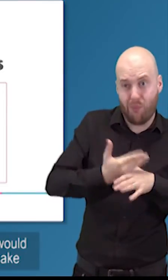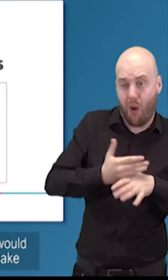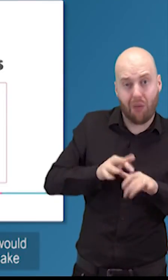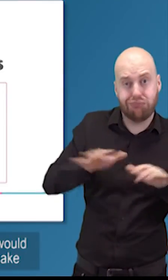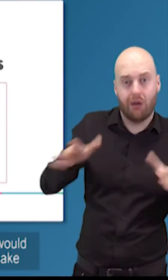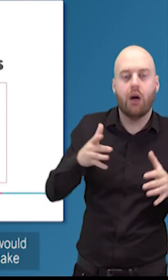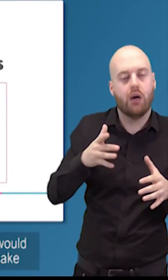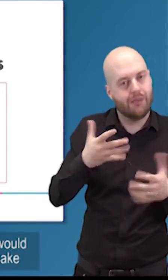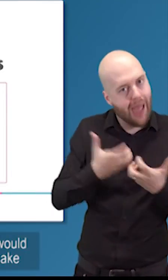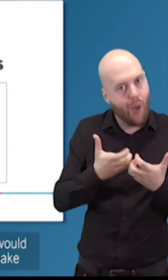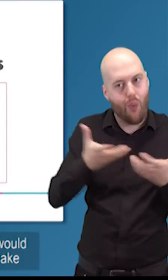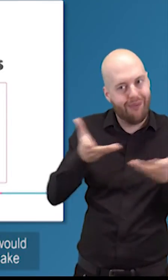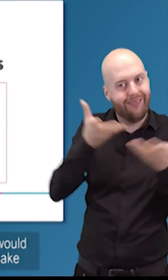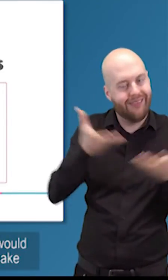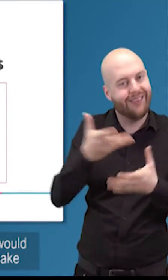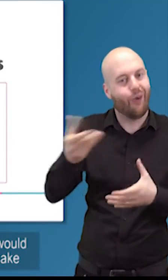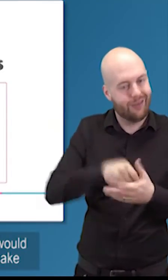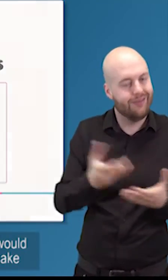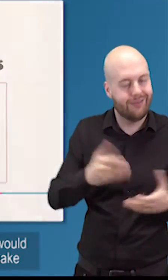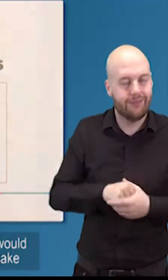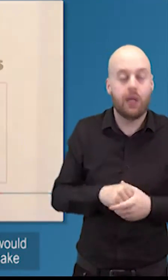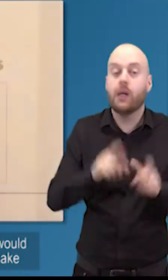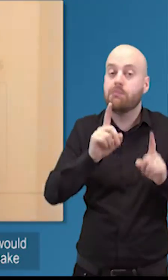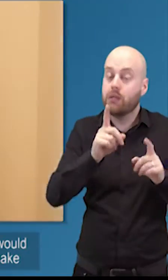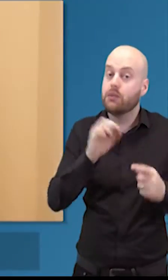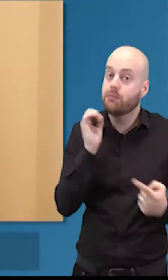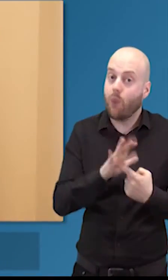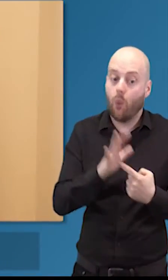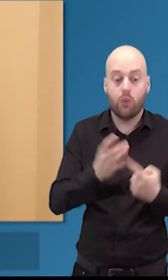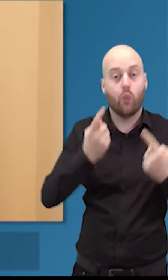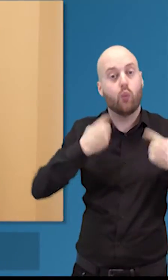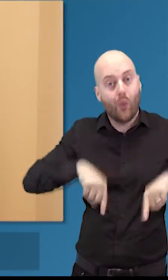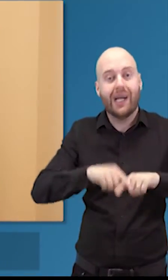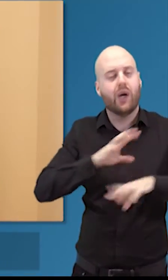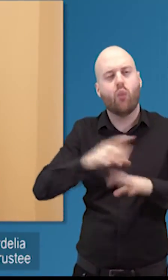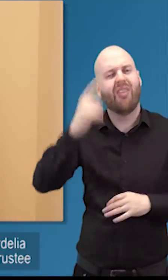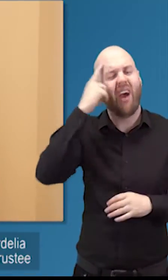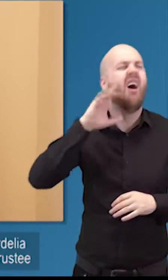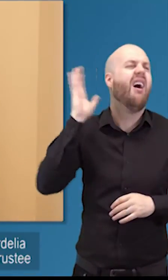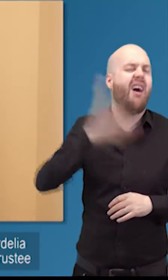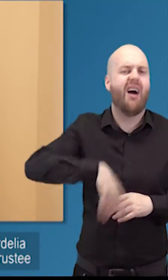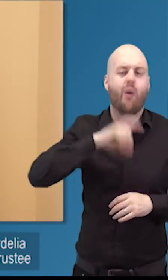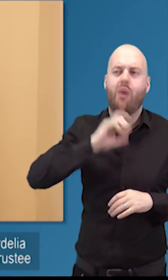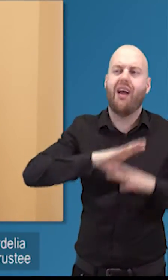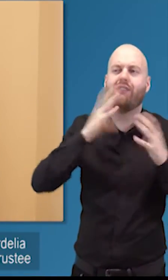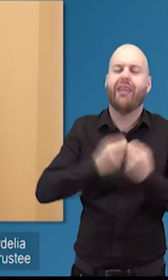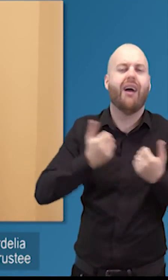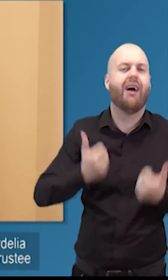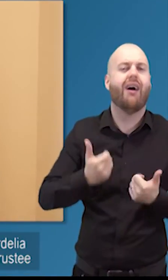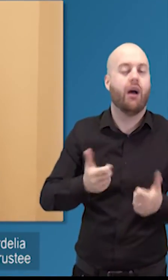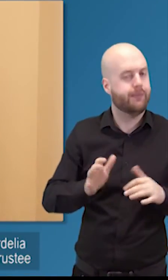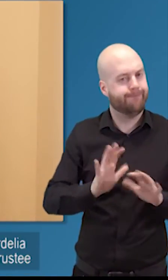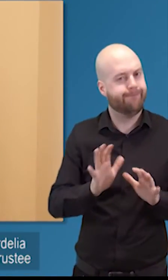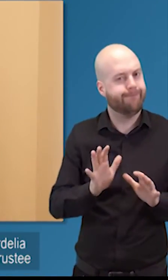on to think about how do you get people in and i think what we mustn't do is make assumptions about that we've got a very good blog on our